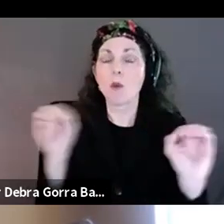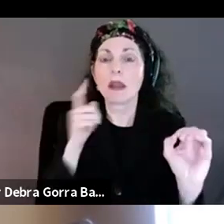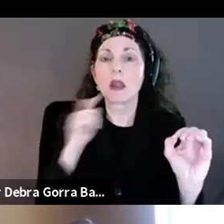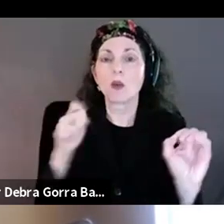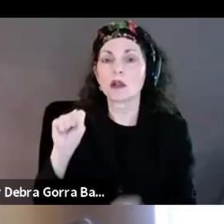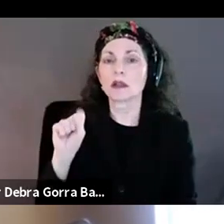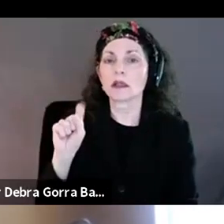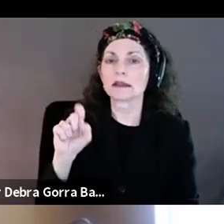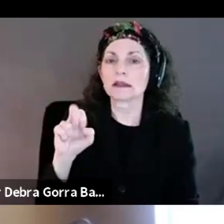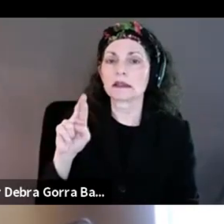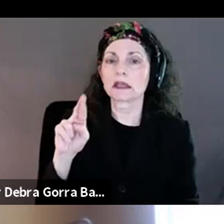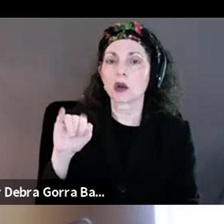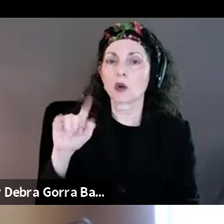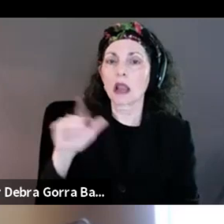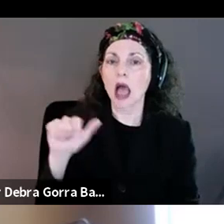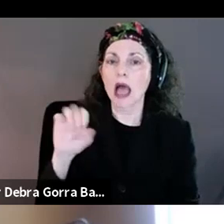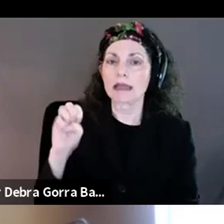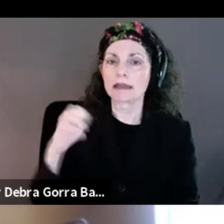To that point.